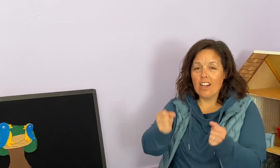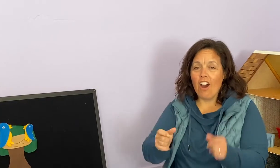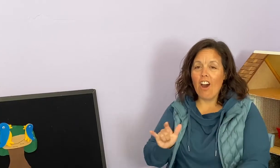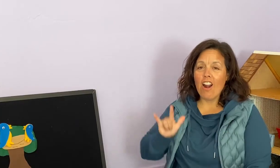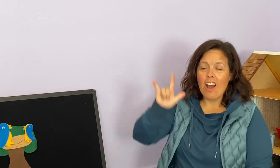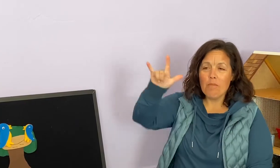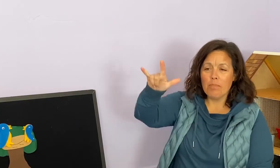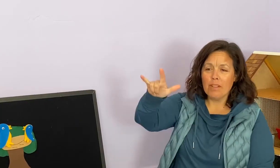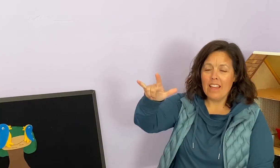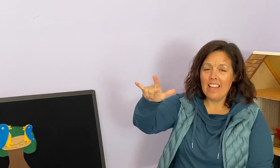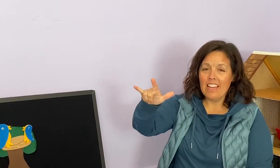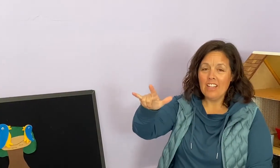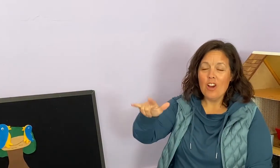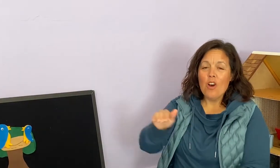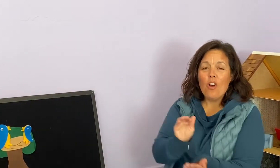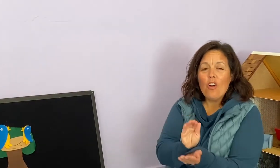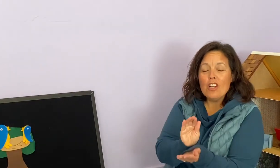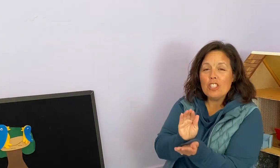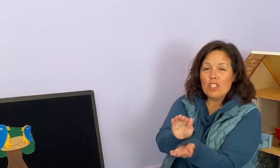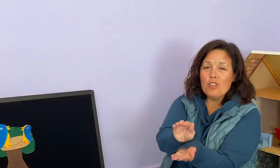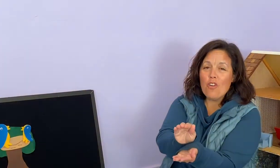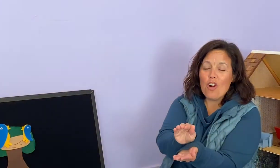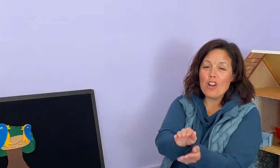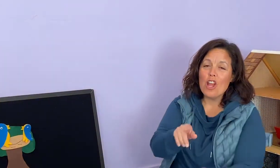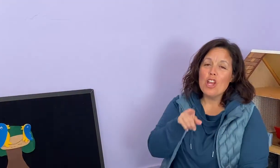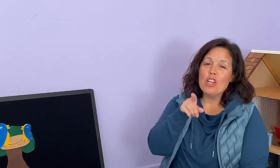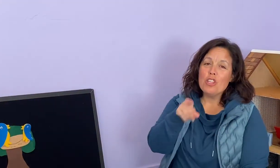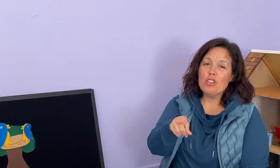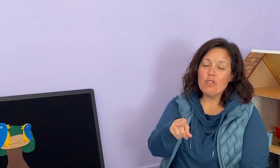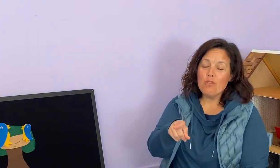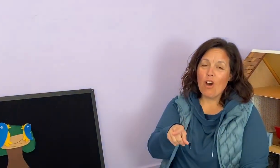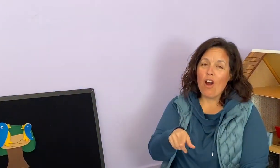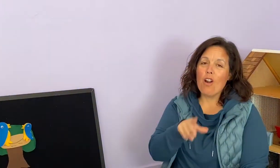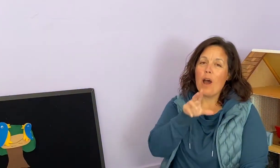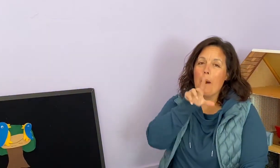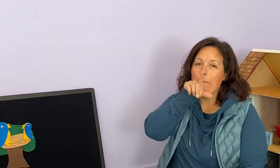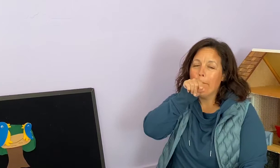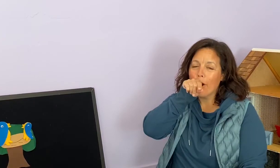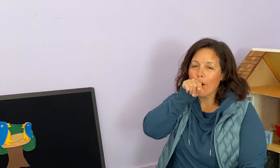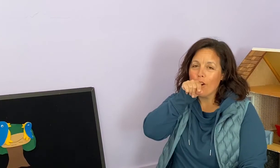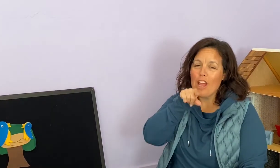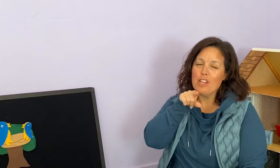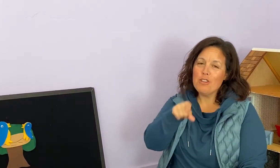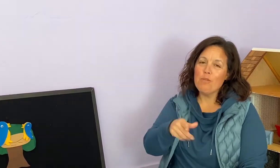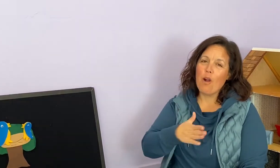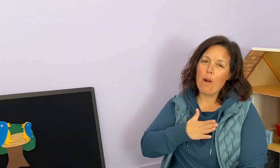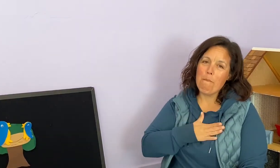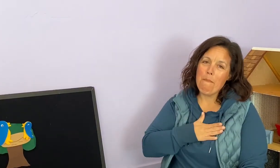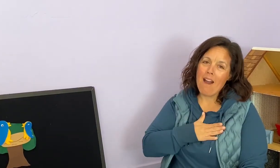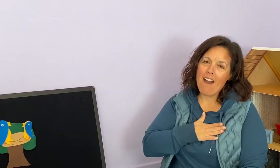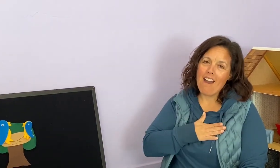car, a plane, or a snort. You are a bird. And you are my